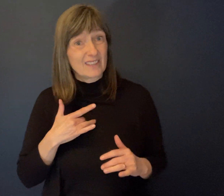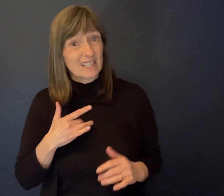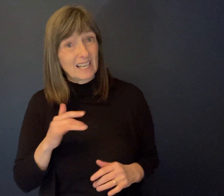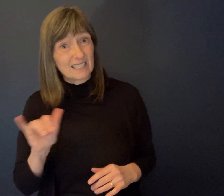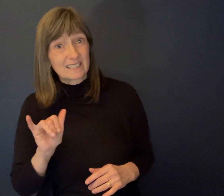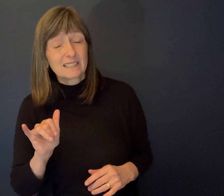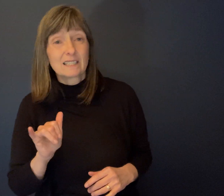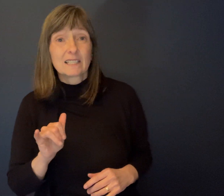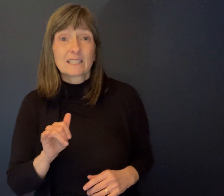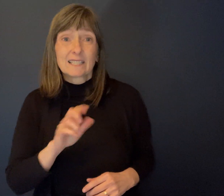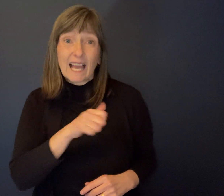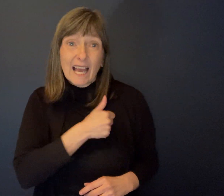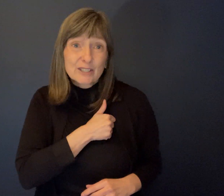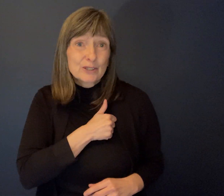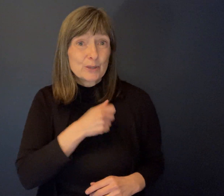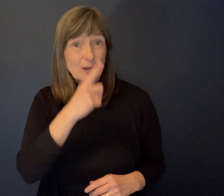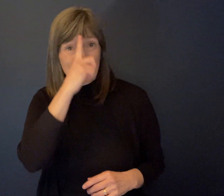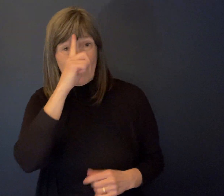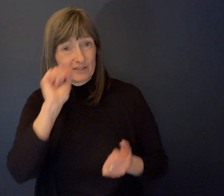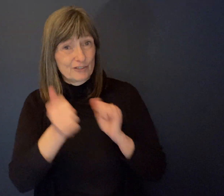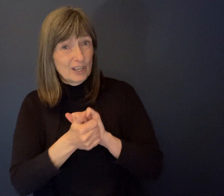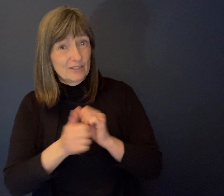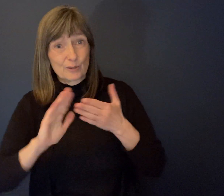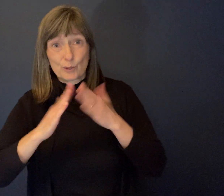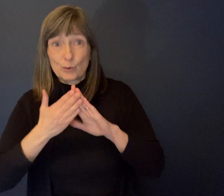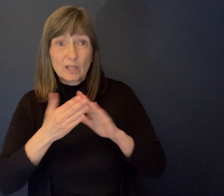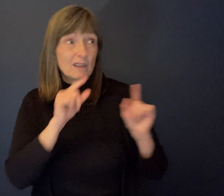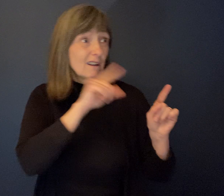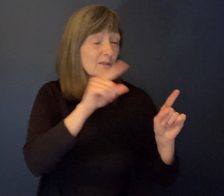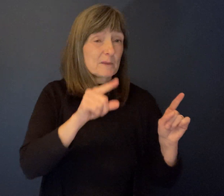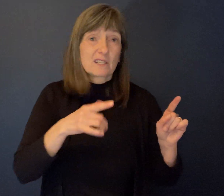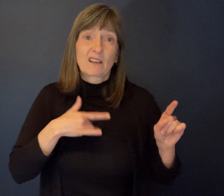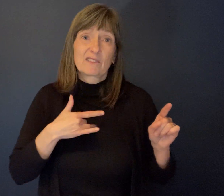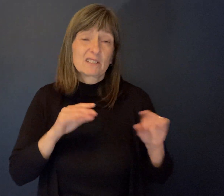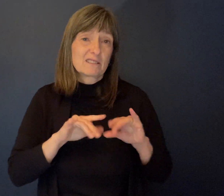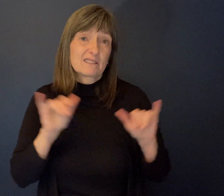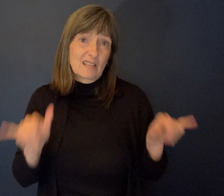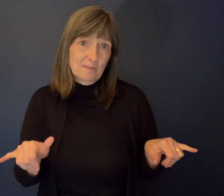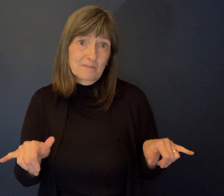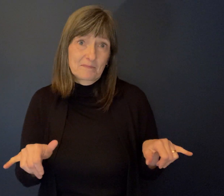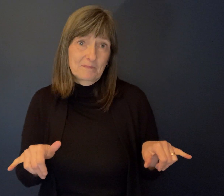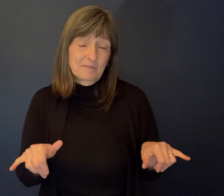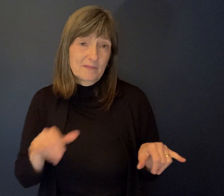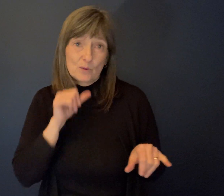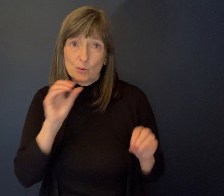the legislation or within our community. But yes, we've made tremendous progress.